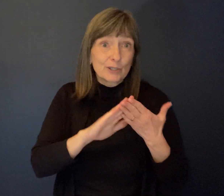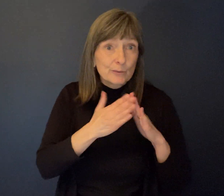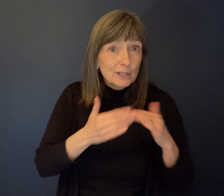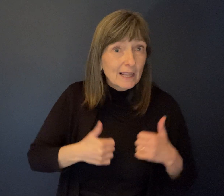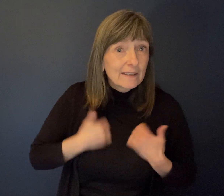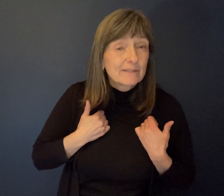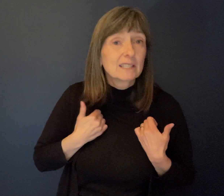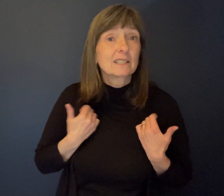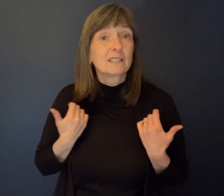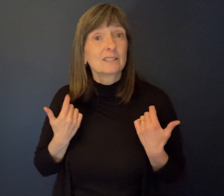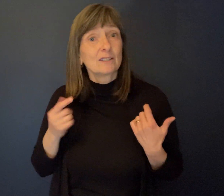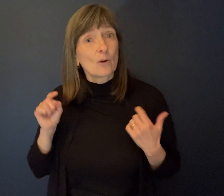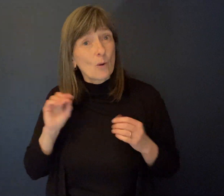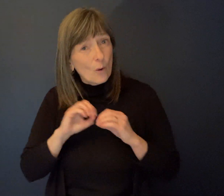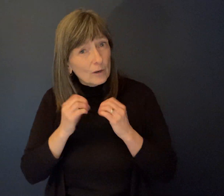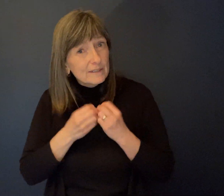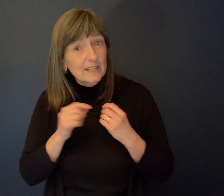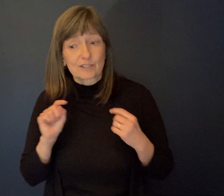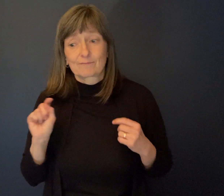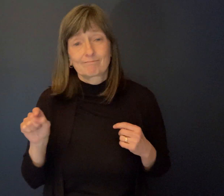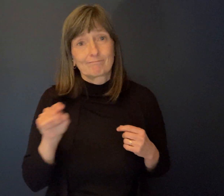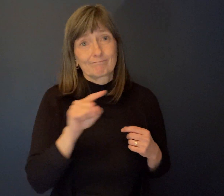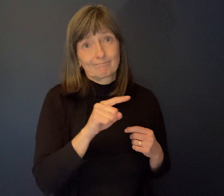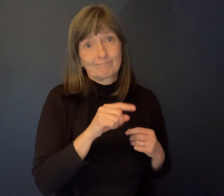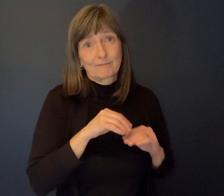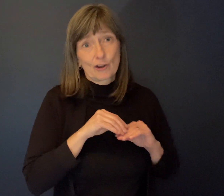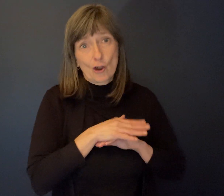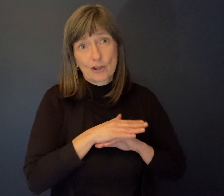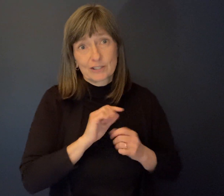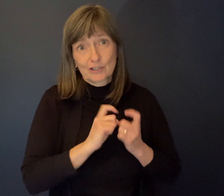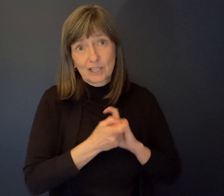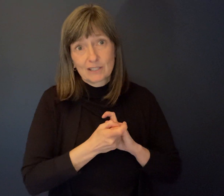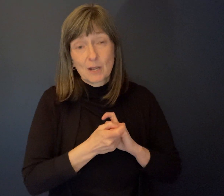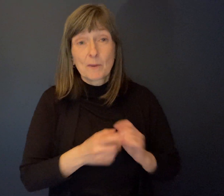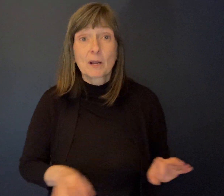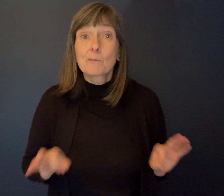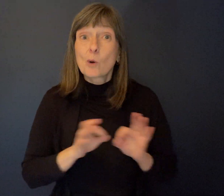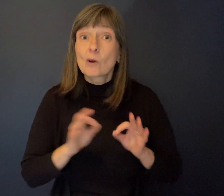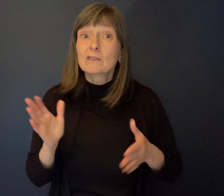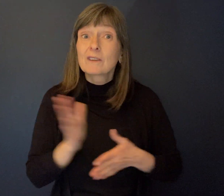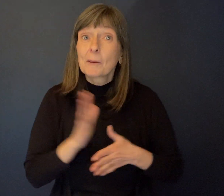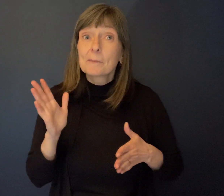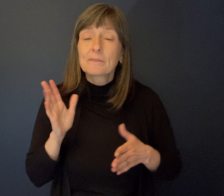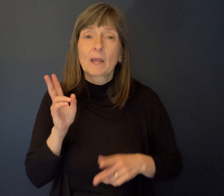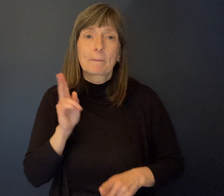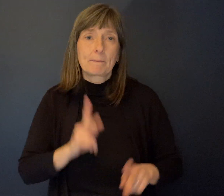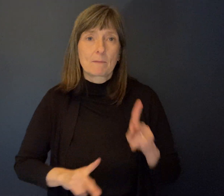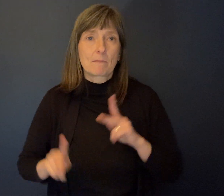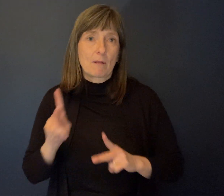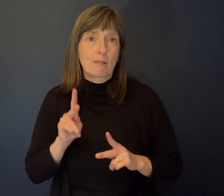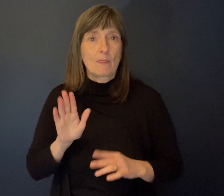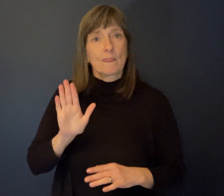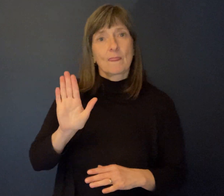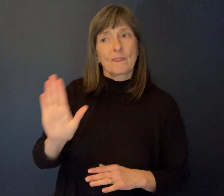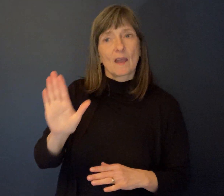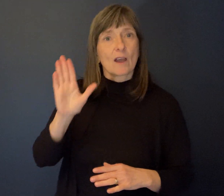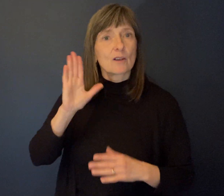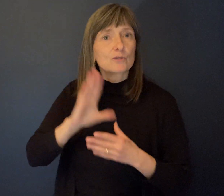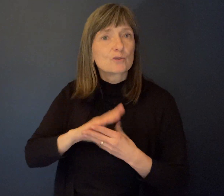Organizations create a change, but most important, people create a change. Because it was people's stories, their lived experience, that they